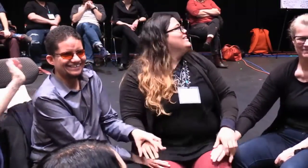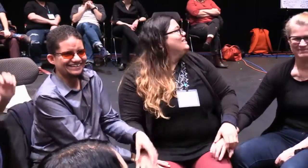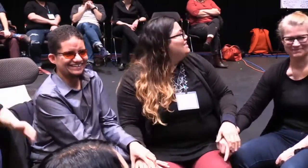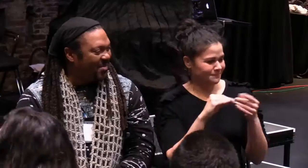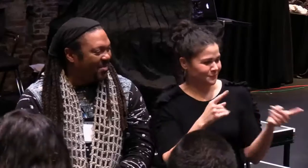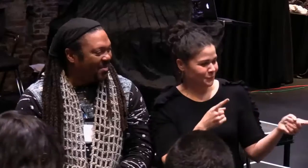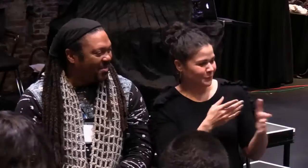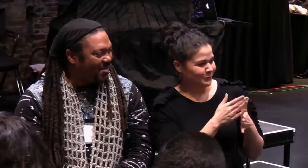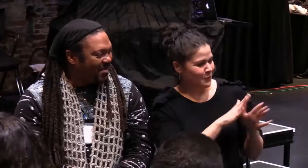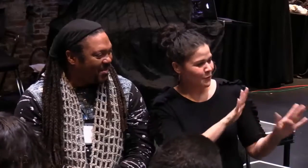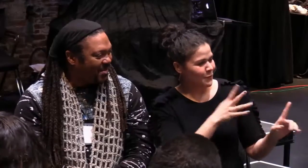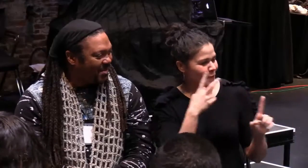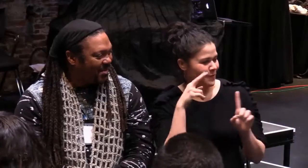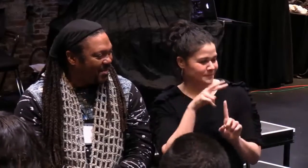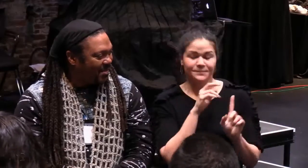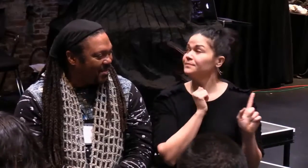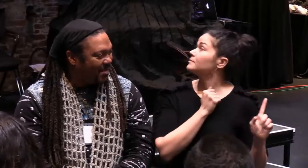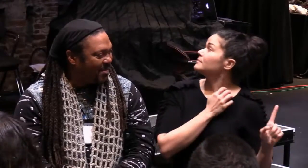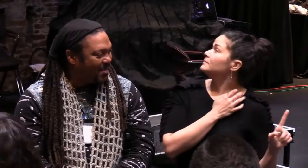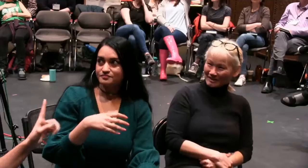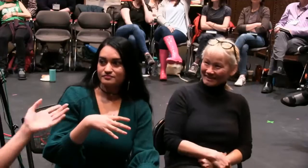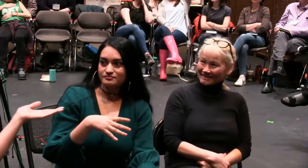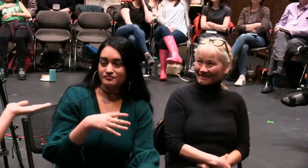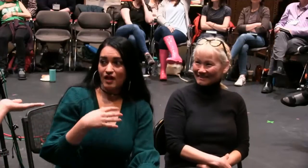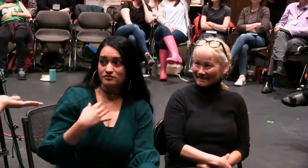want is to go through my life saying thank you to everybody all the time.